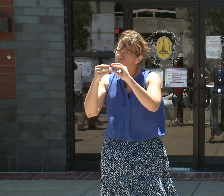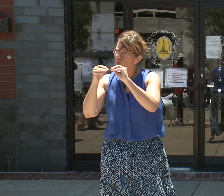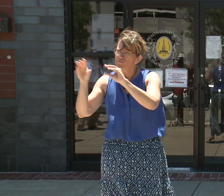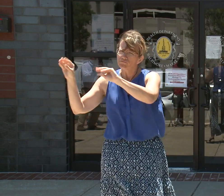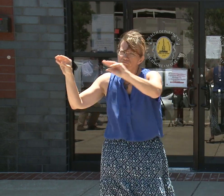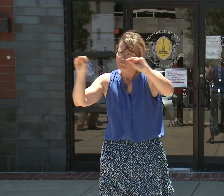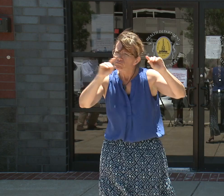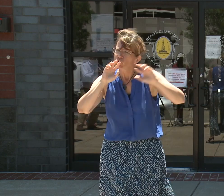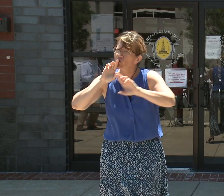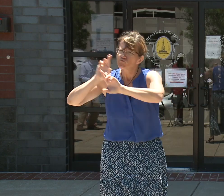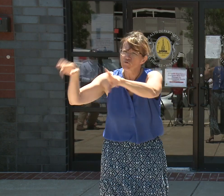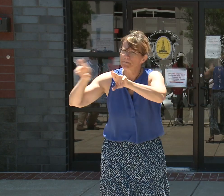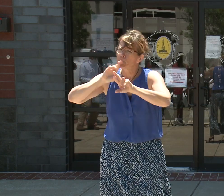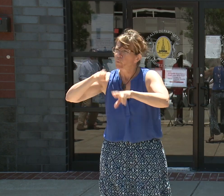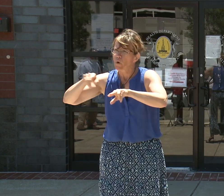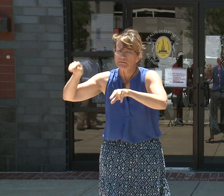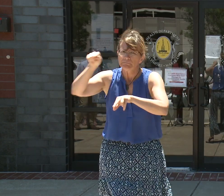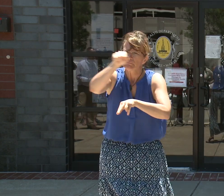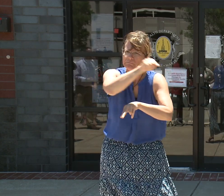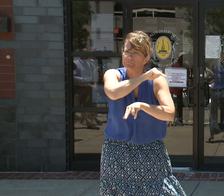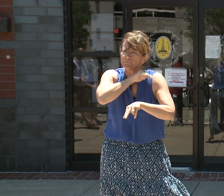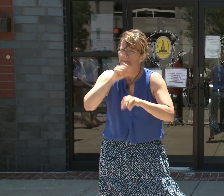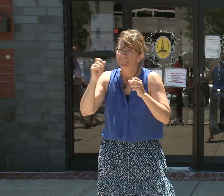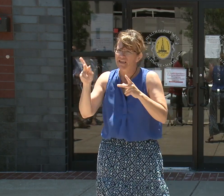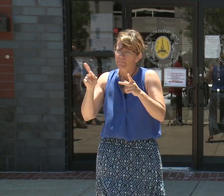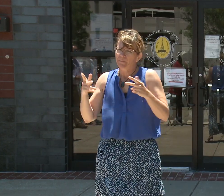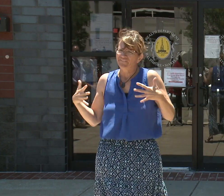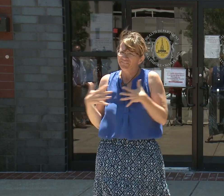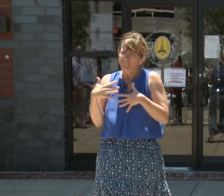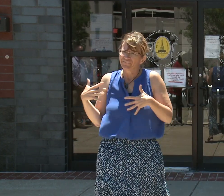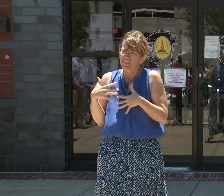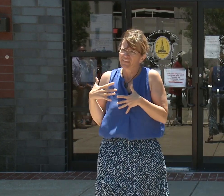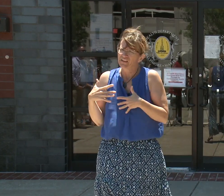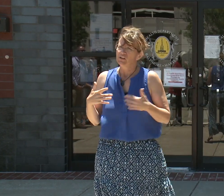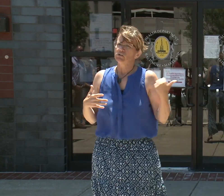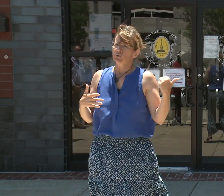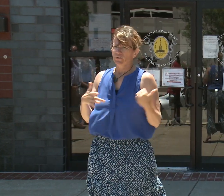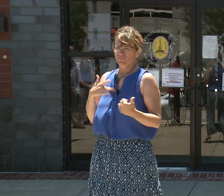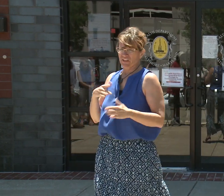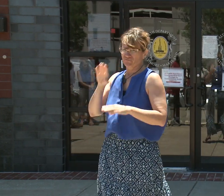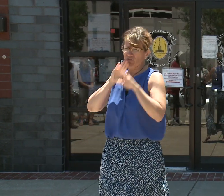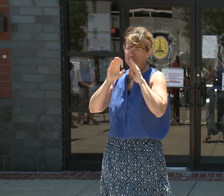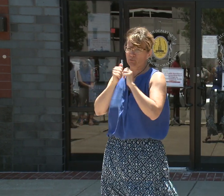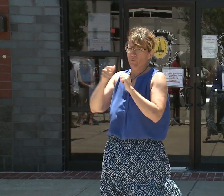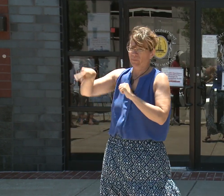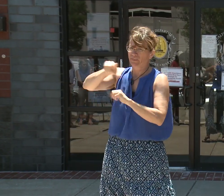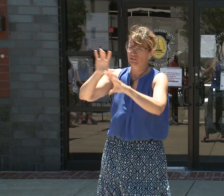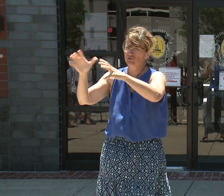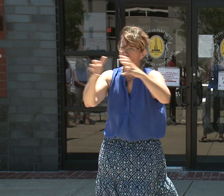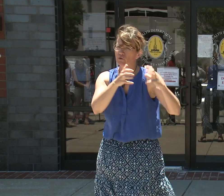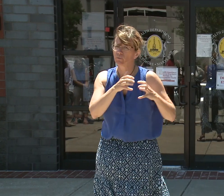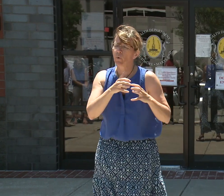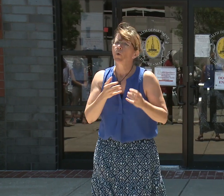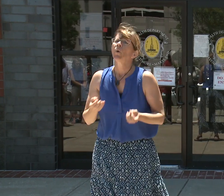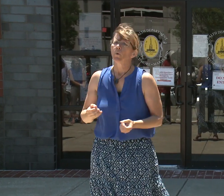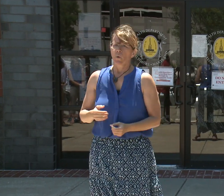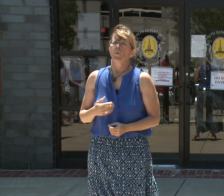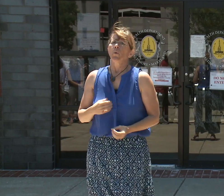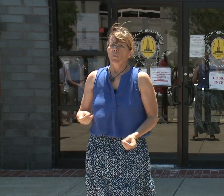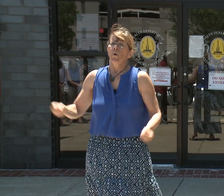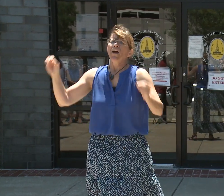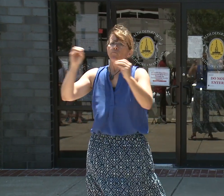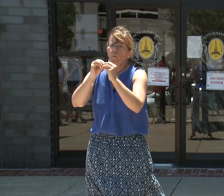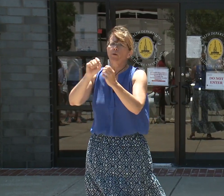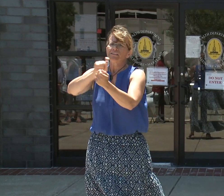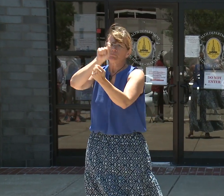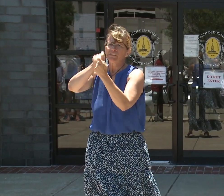seem to get further in that line that you really wanted to? Yeah, so we certainly have more specific number breakdown on our website. But I think